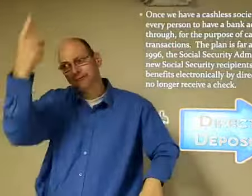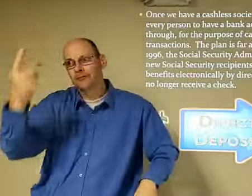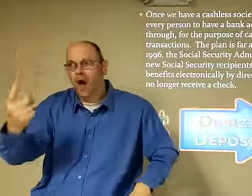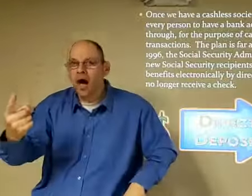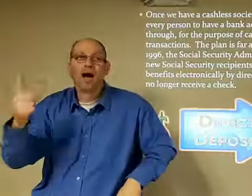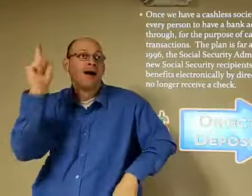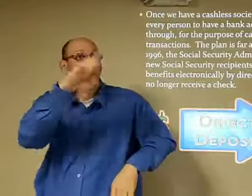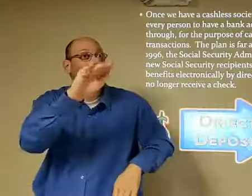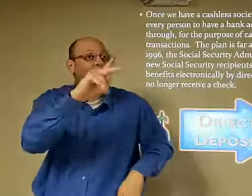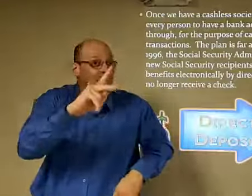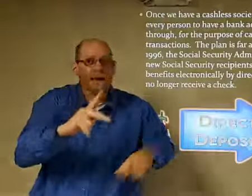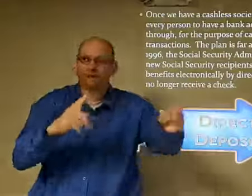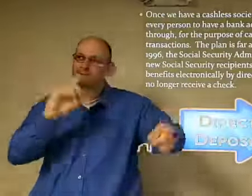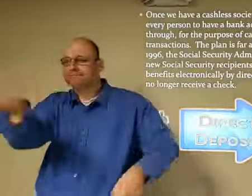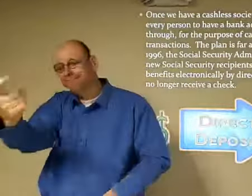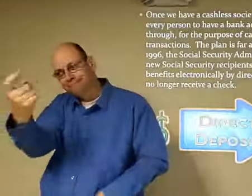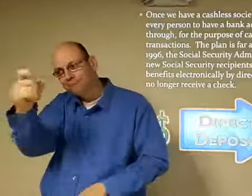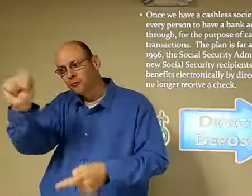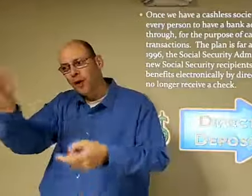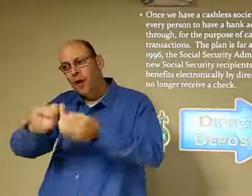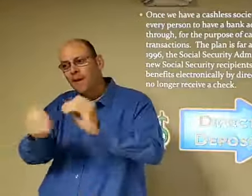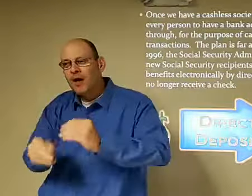If you don't have one, then you've got to open up an account.